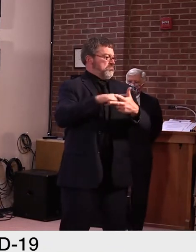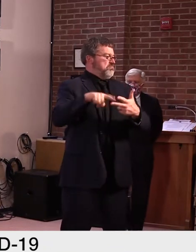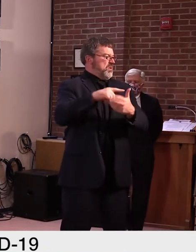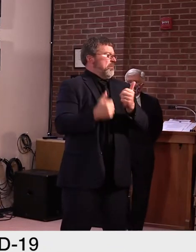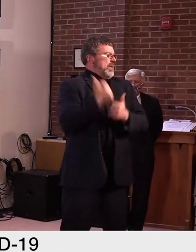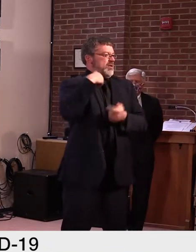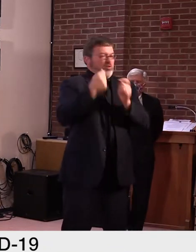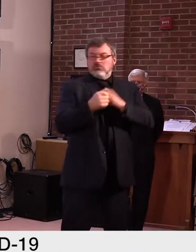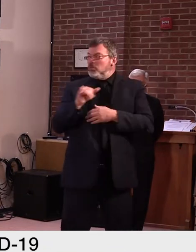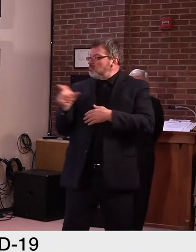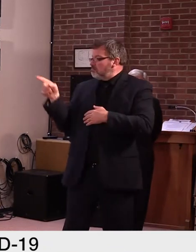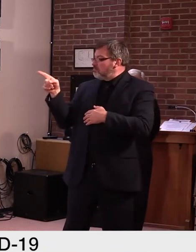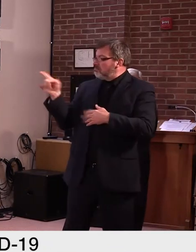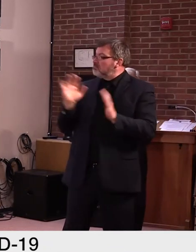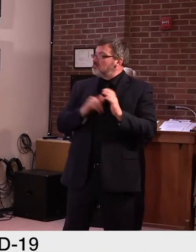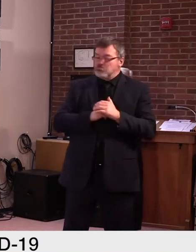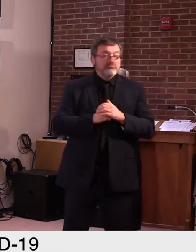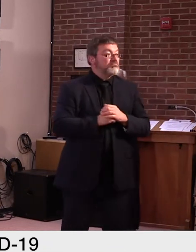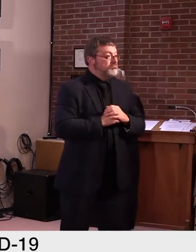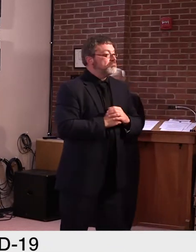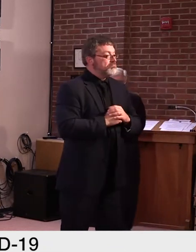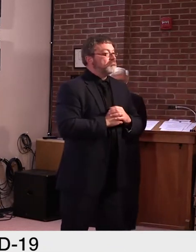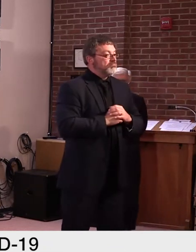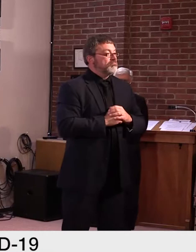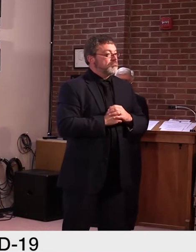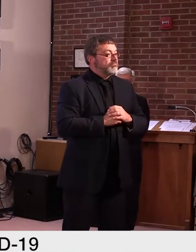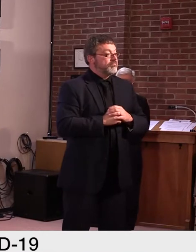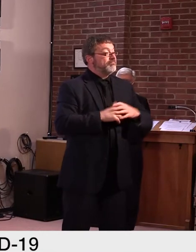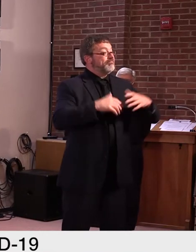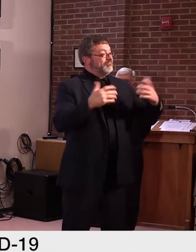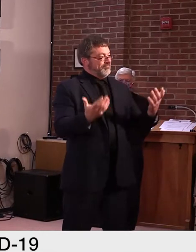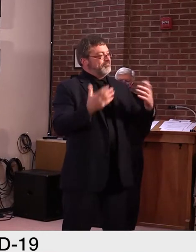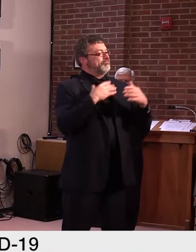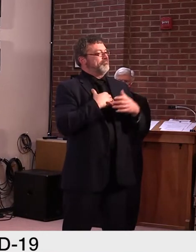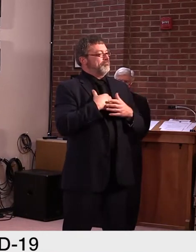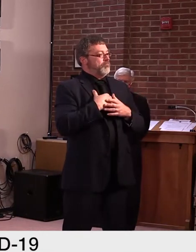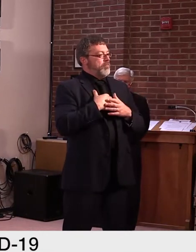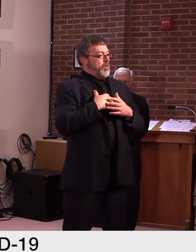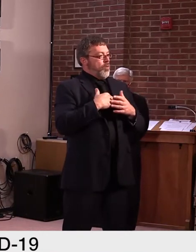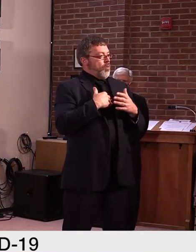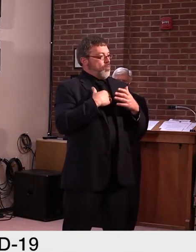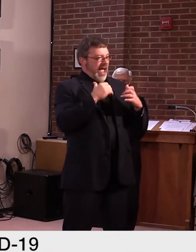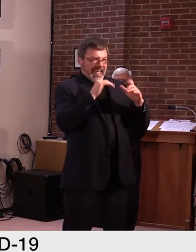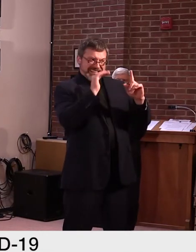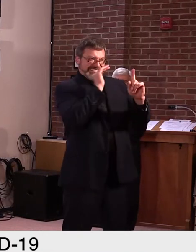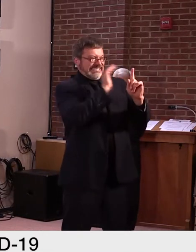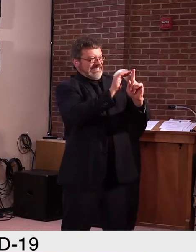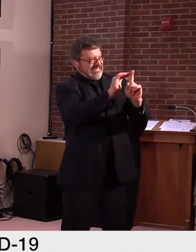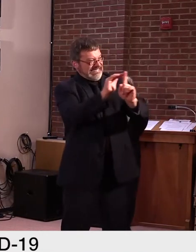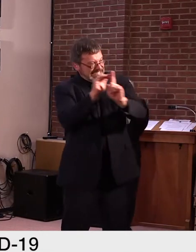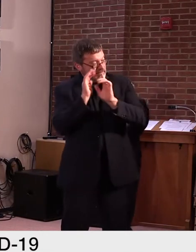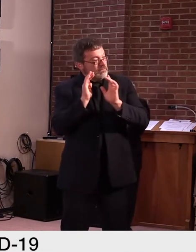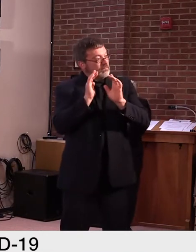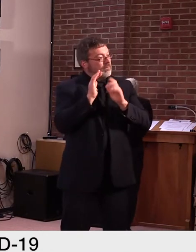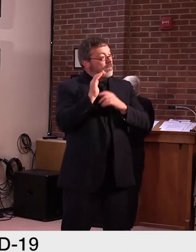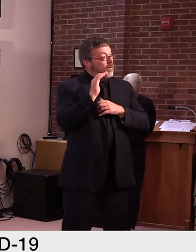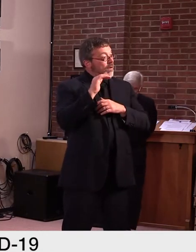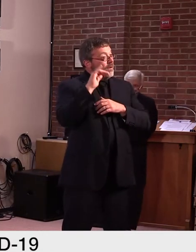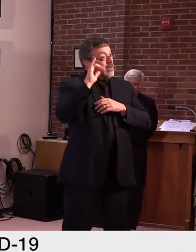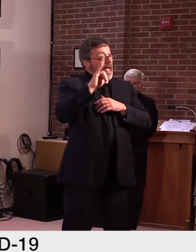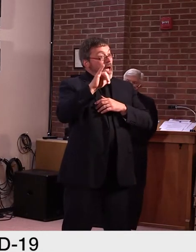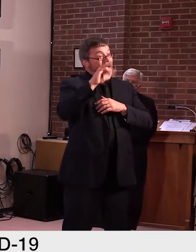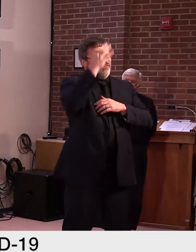green. So with that, I'll just remind everyone, as the governor said, that we will provide an update on the travel map